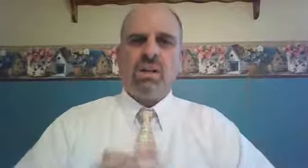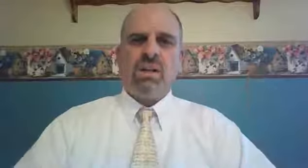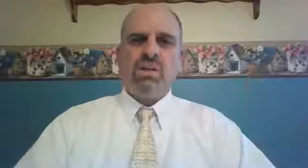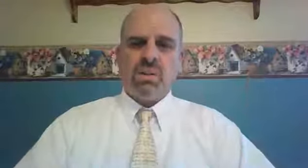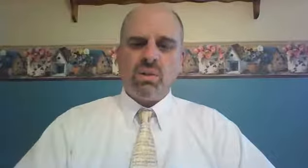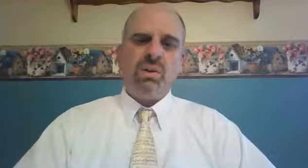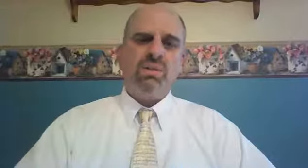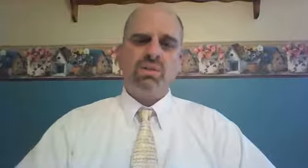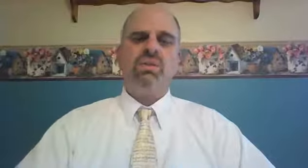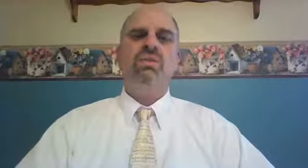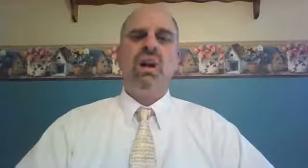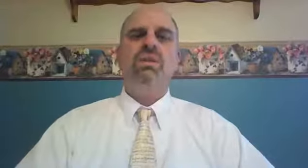the Lord Jesus Christ?